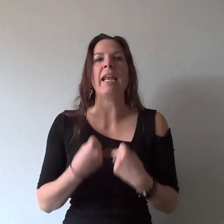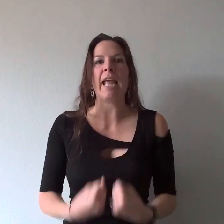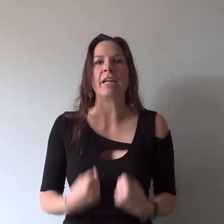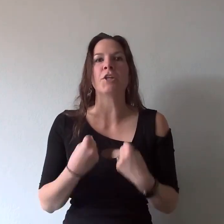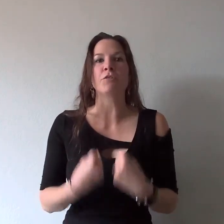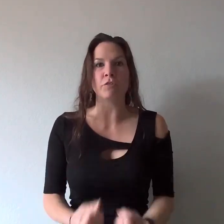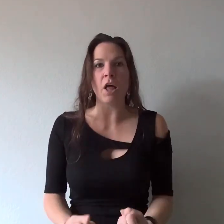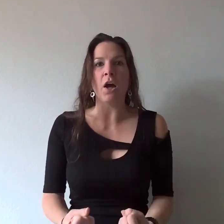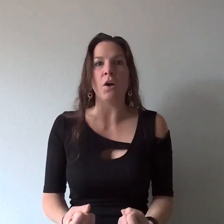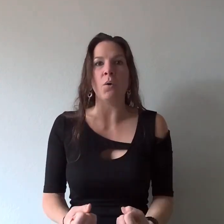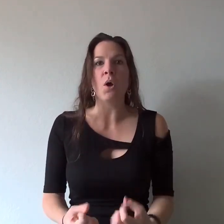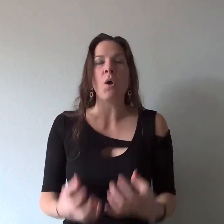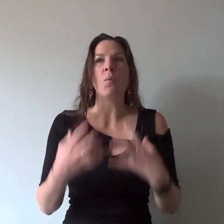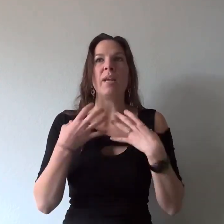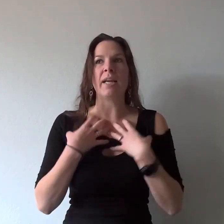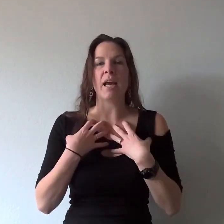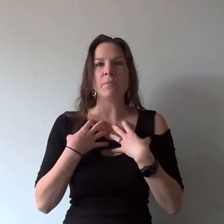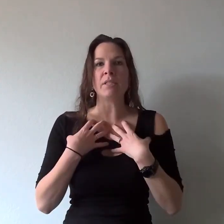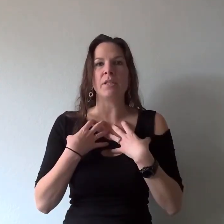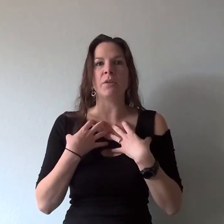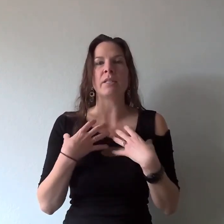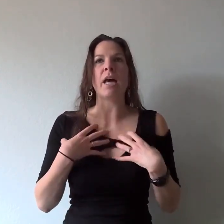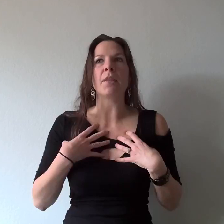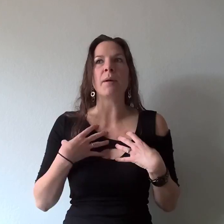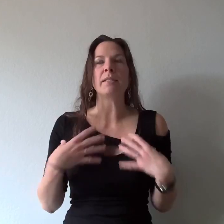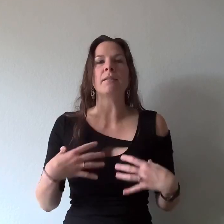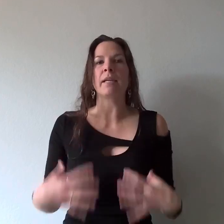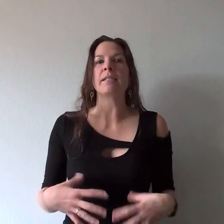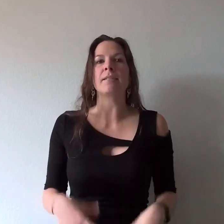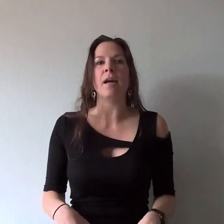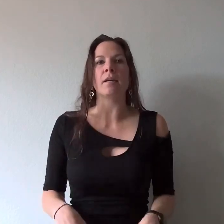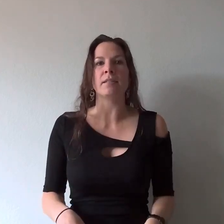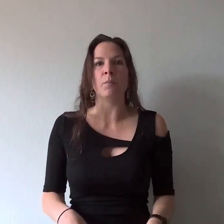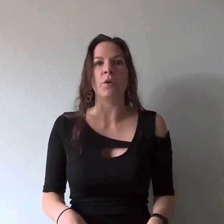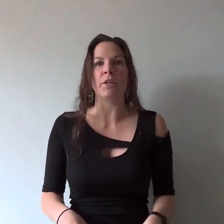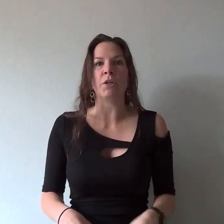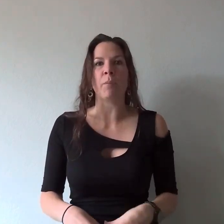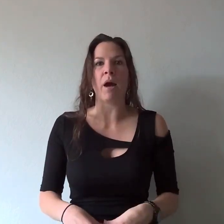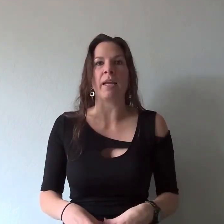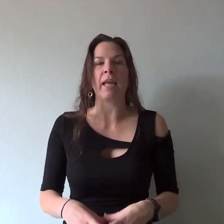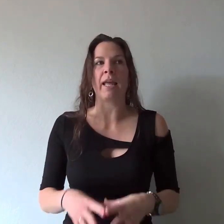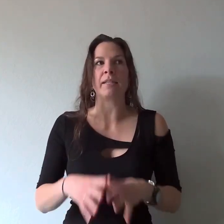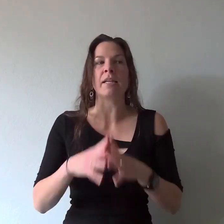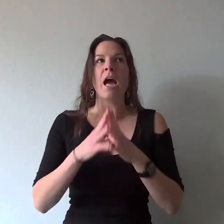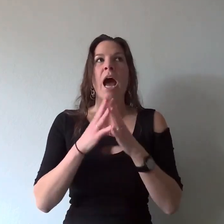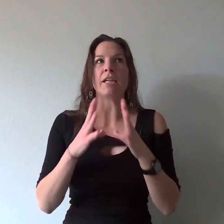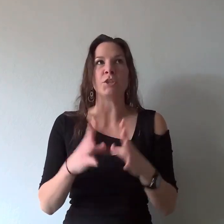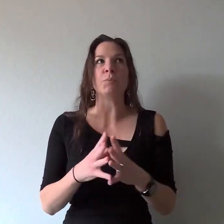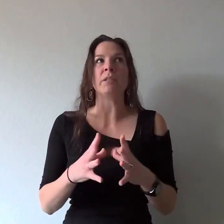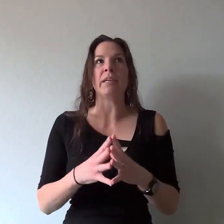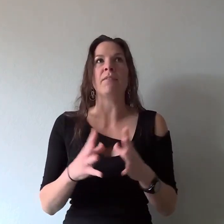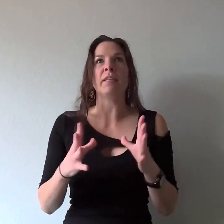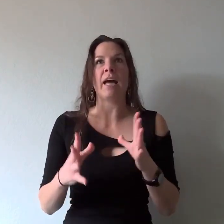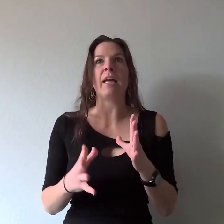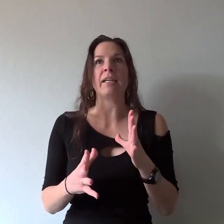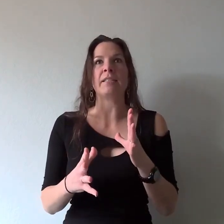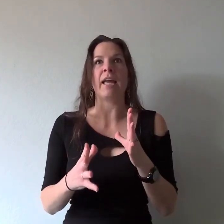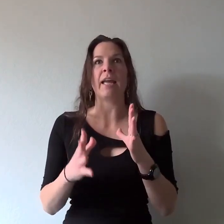anger flow when it comes to you because otherwise it'll get stuck somewhere in your body and I do believe that that is a